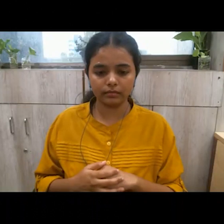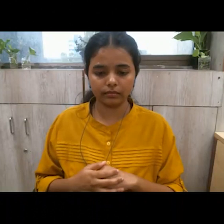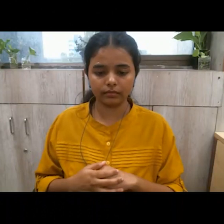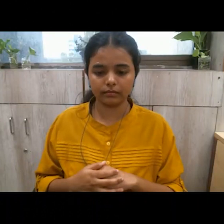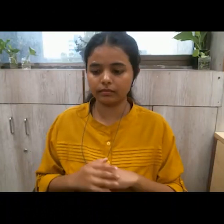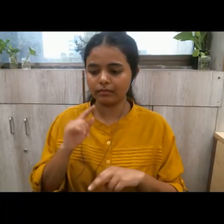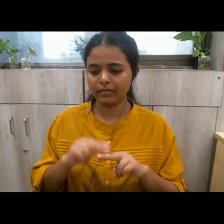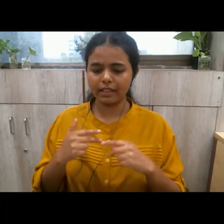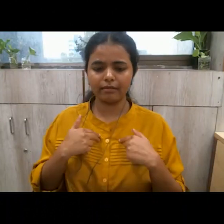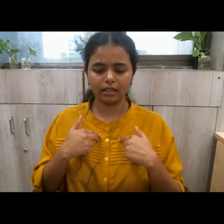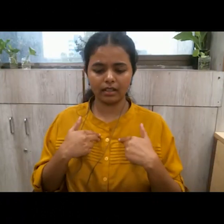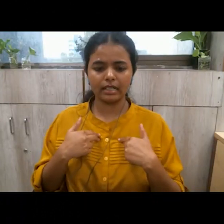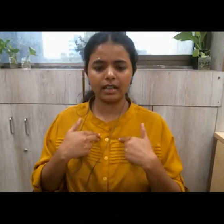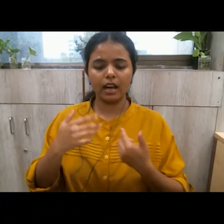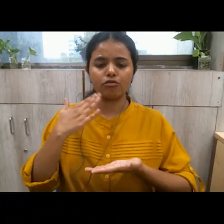demanding our rights